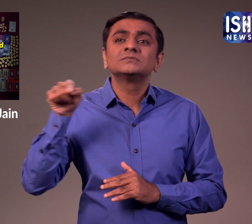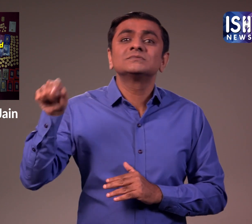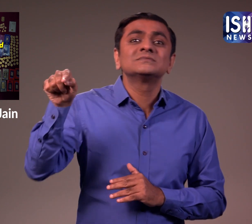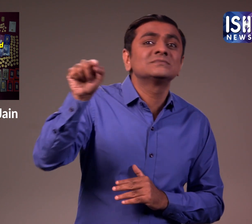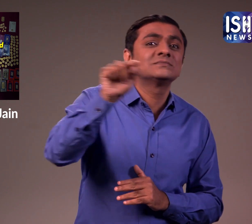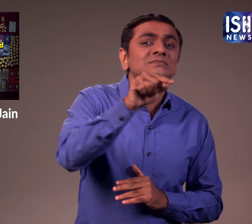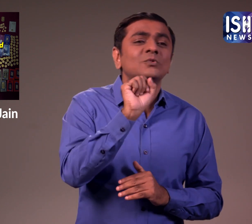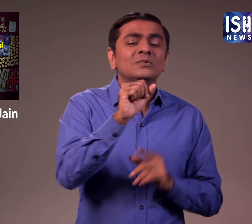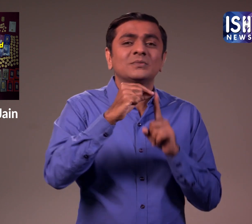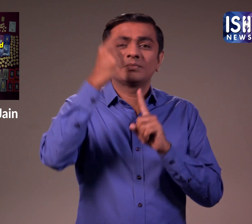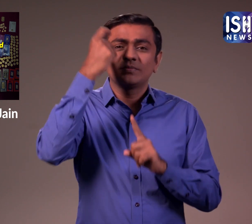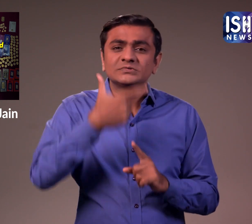locations related to him.